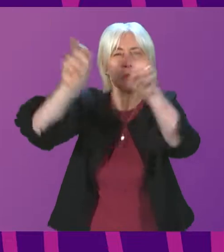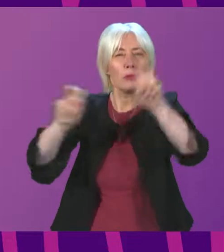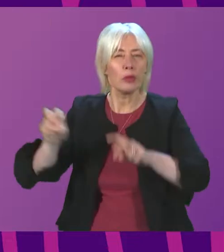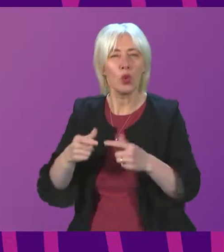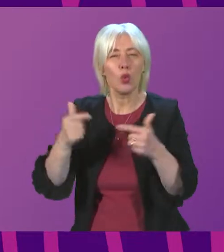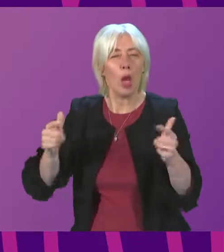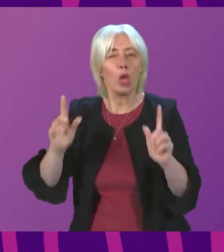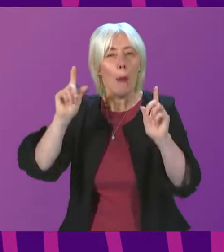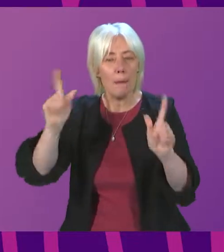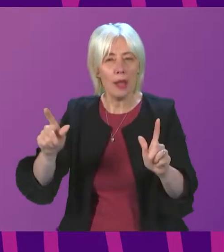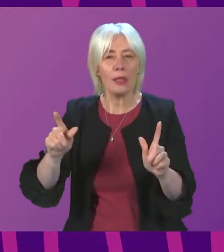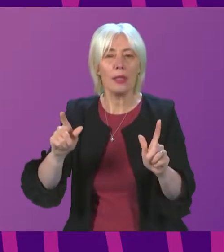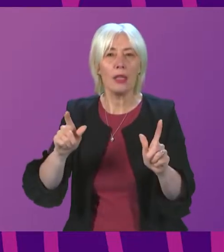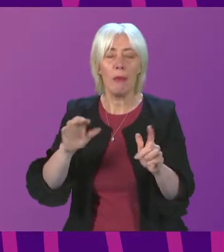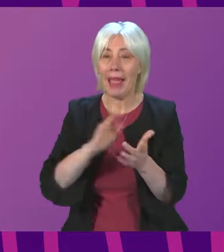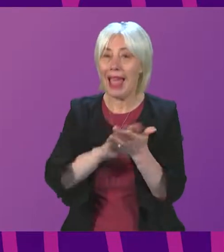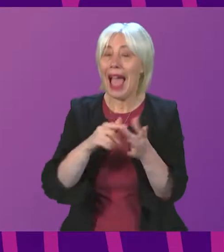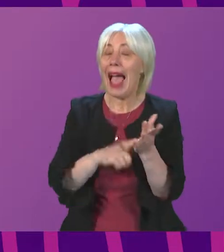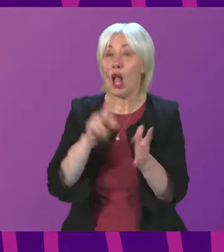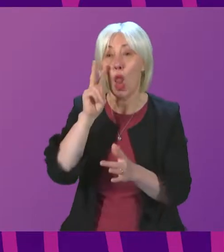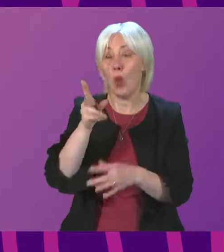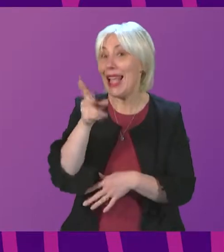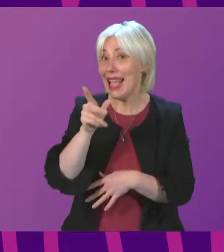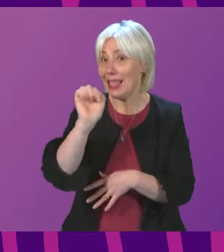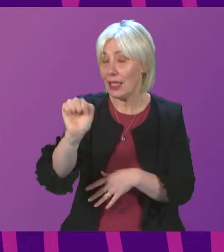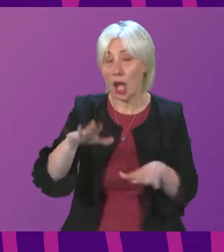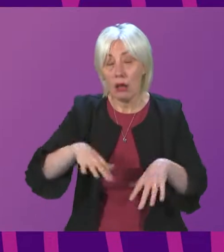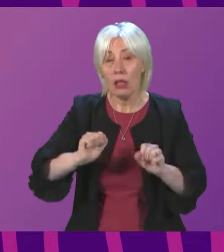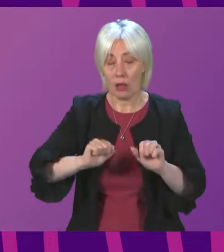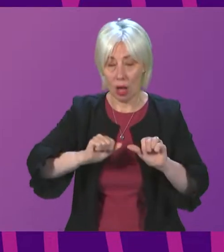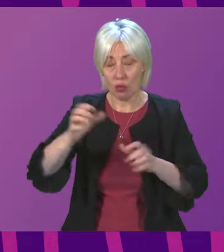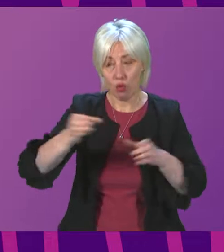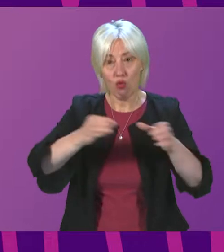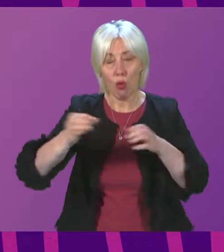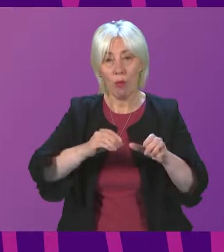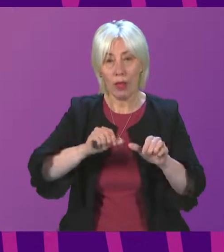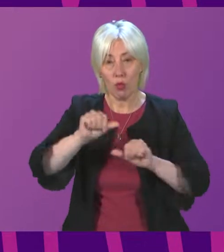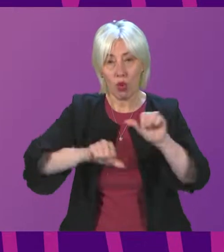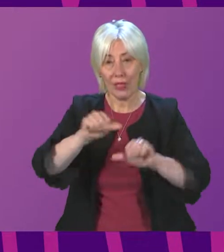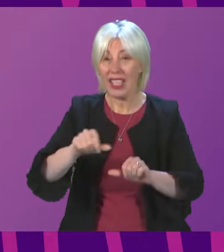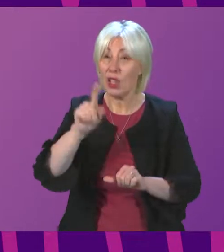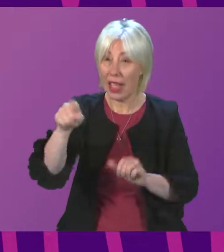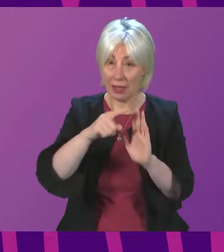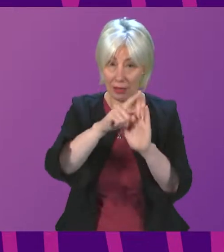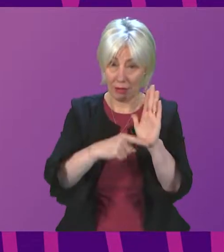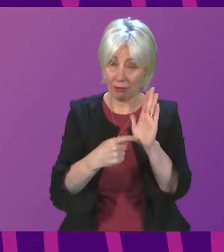So to make them look at that again and make sure they start the recruitment process again, because that's one of the provisals that they're